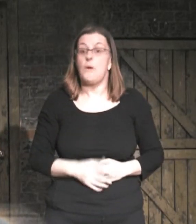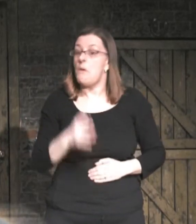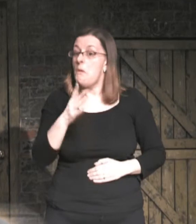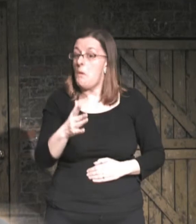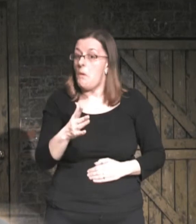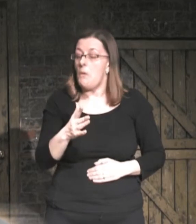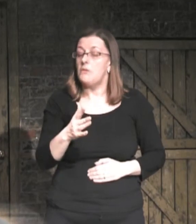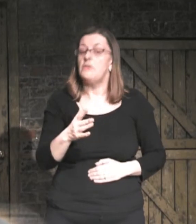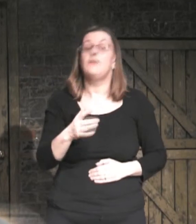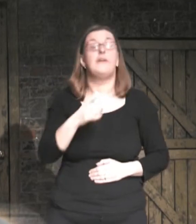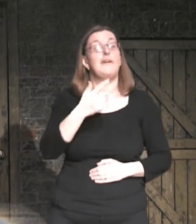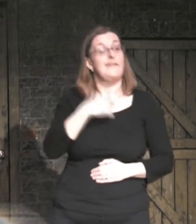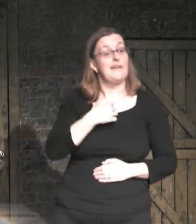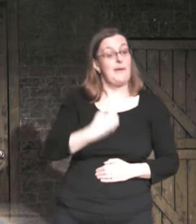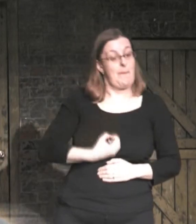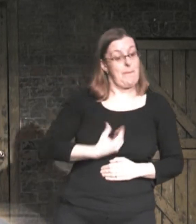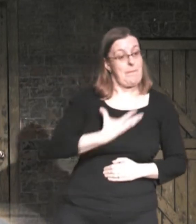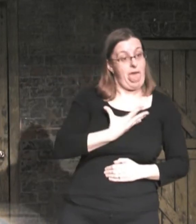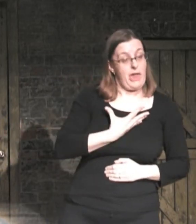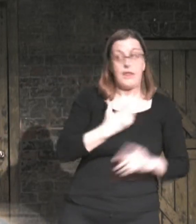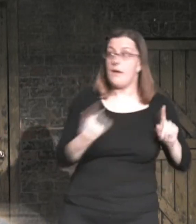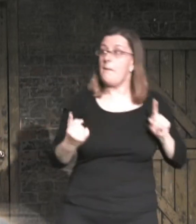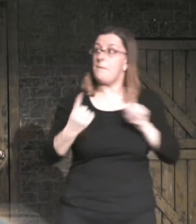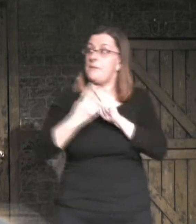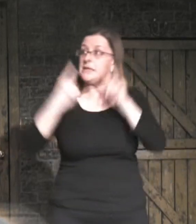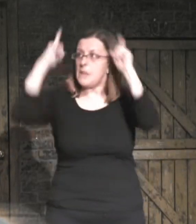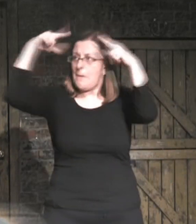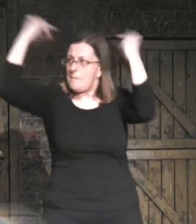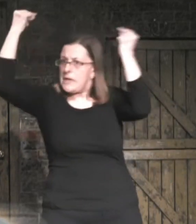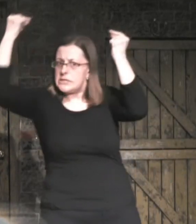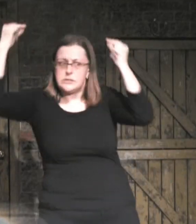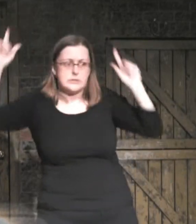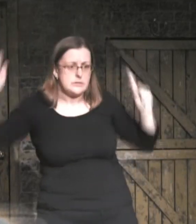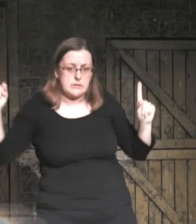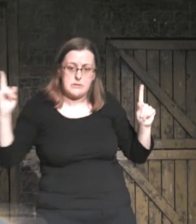and the savage beast be able to tame one another?